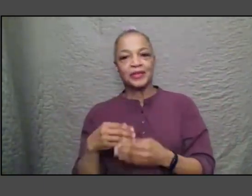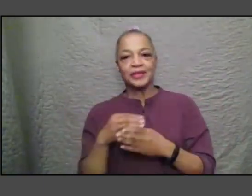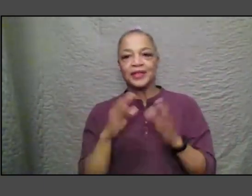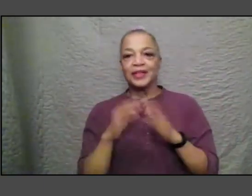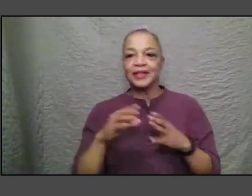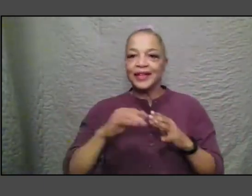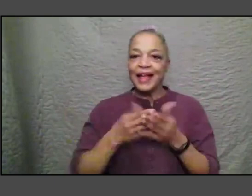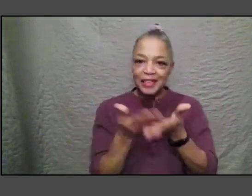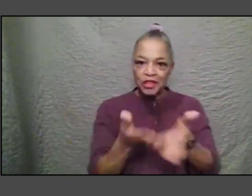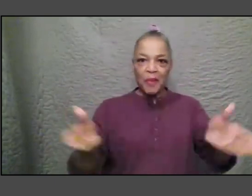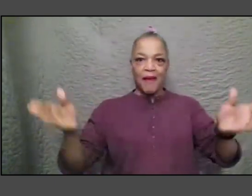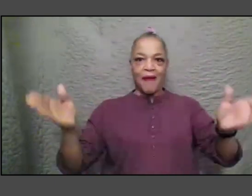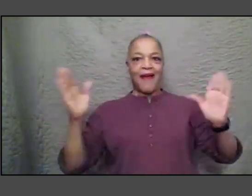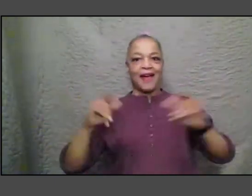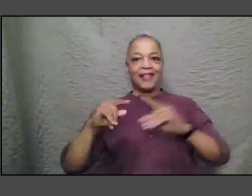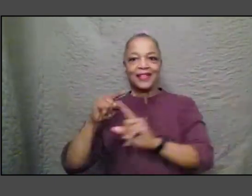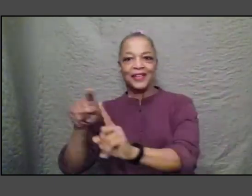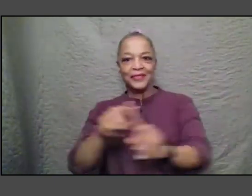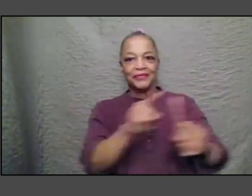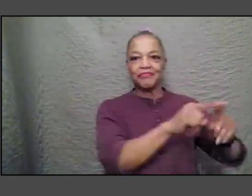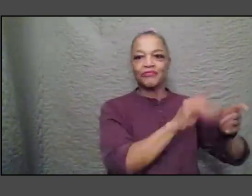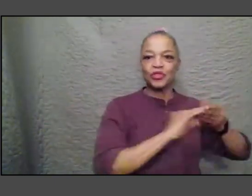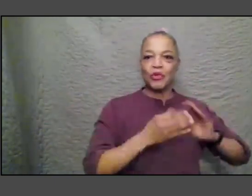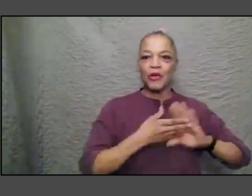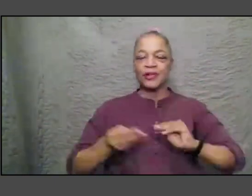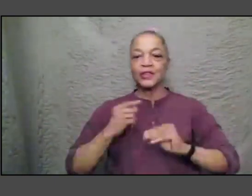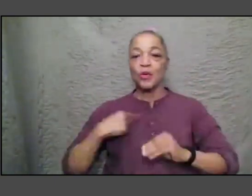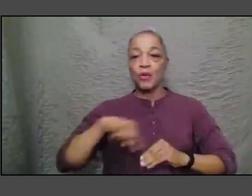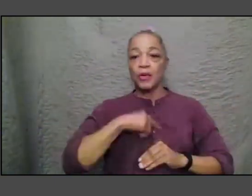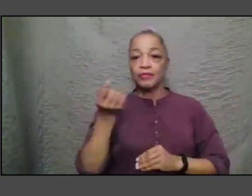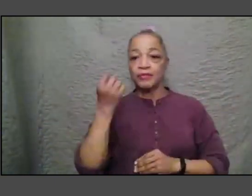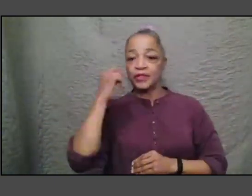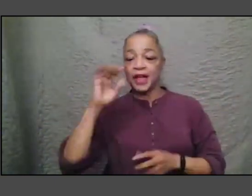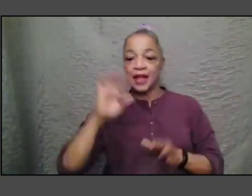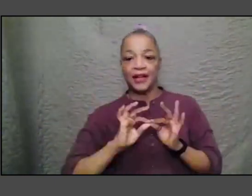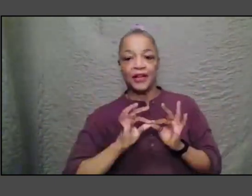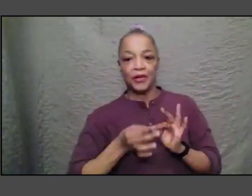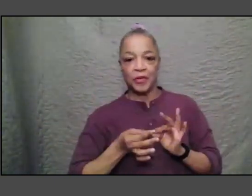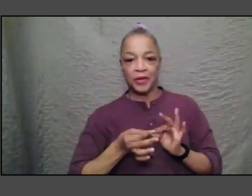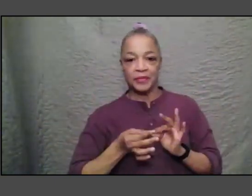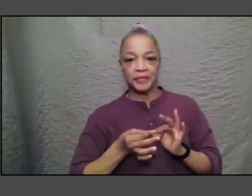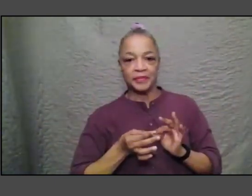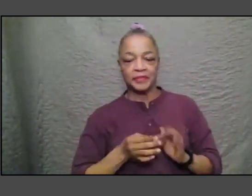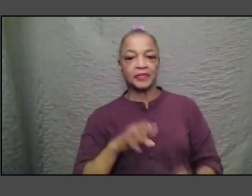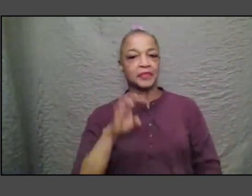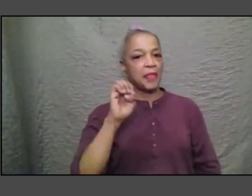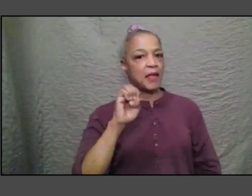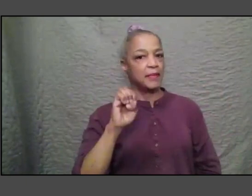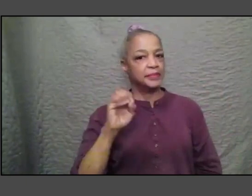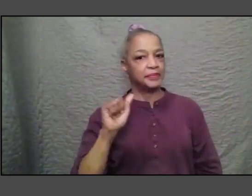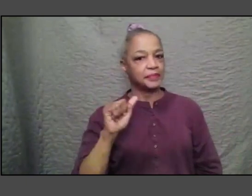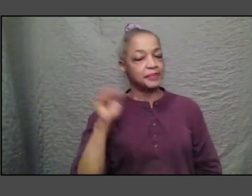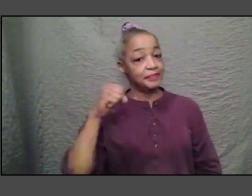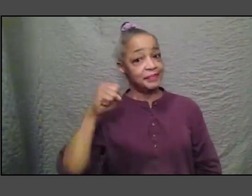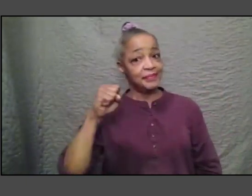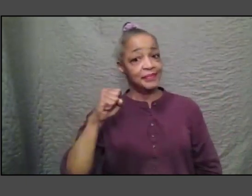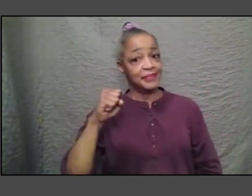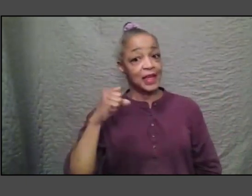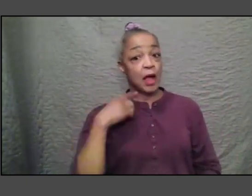to understand and interpret there was a related question um that